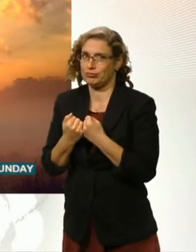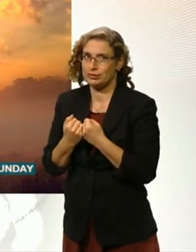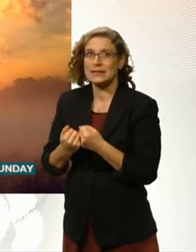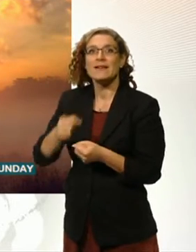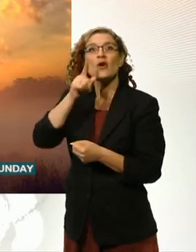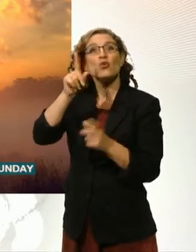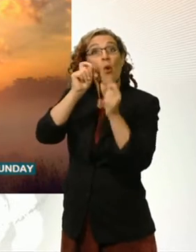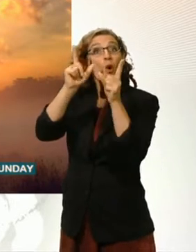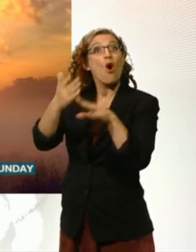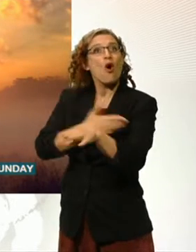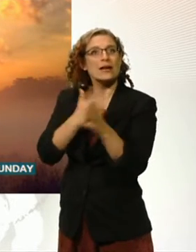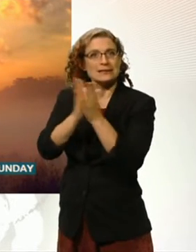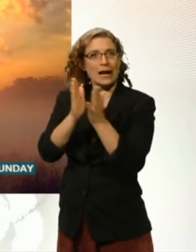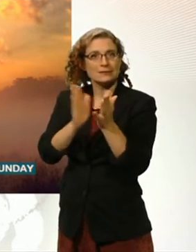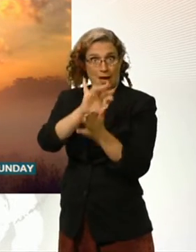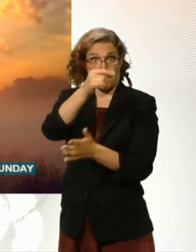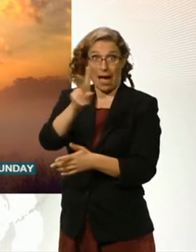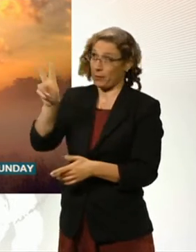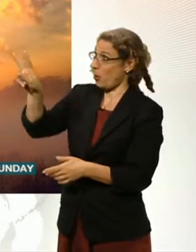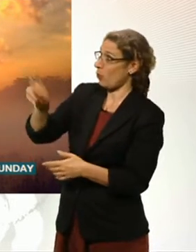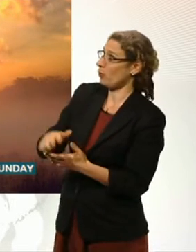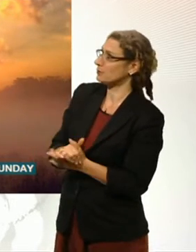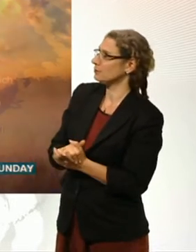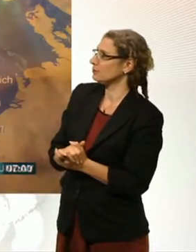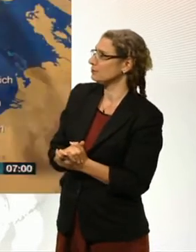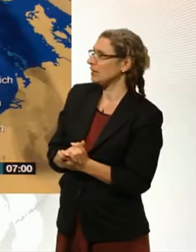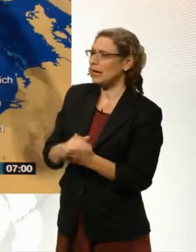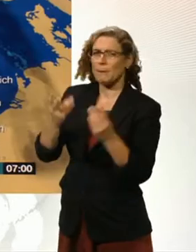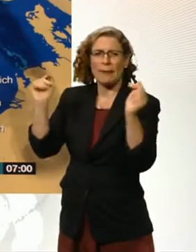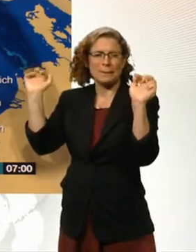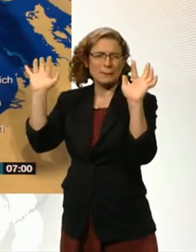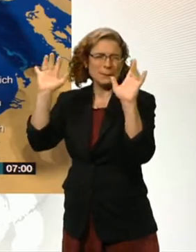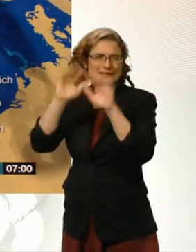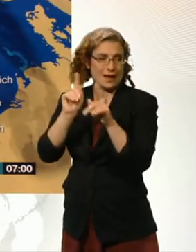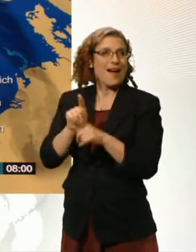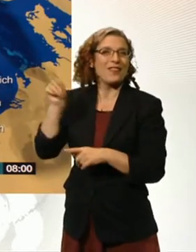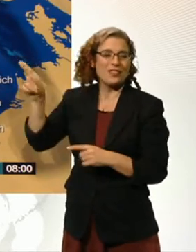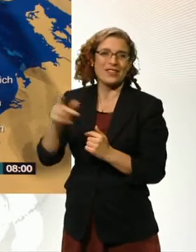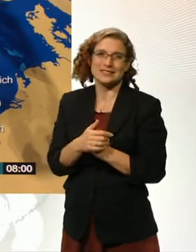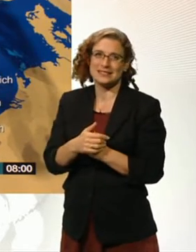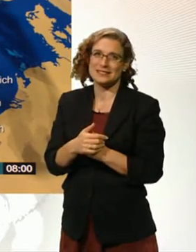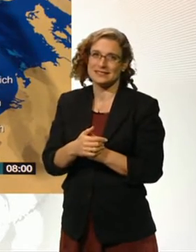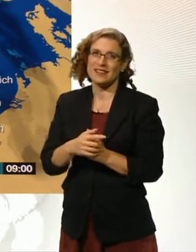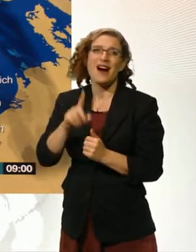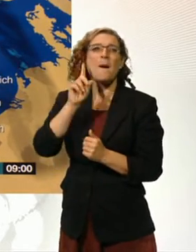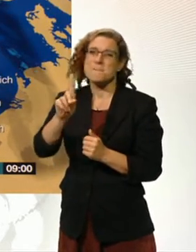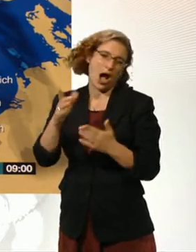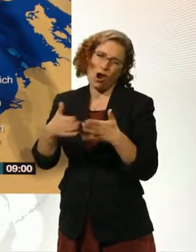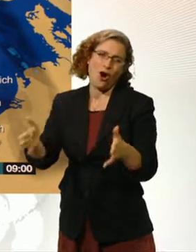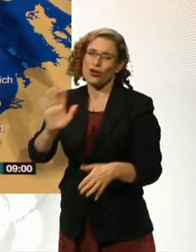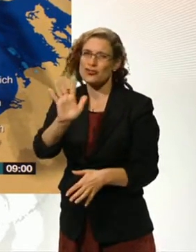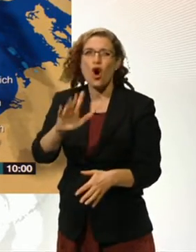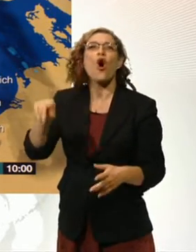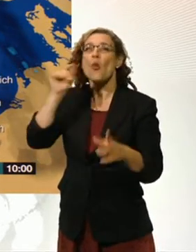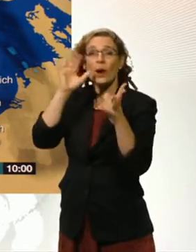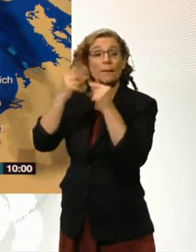early enough, you might see a picture just like this. Could be quite a misty, murky start to the morning. It's not expected to last. It will be a